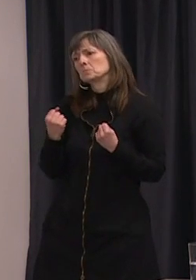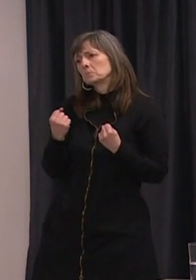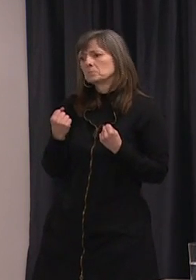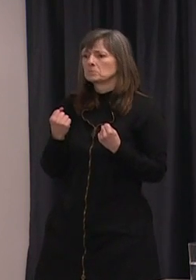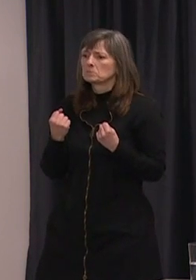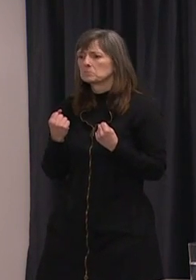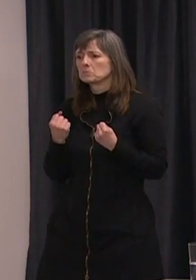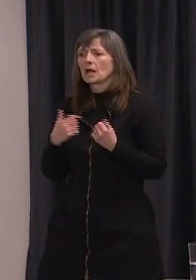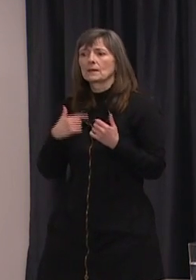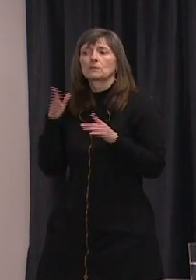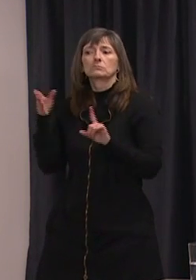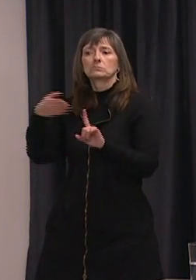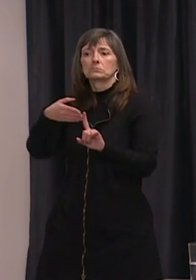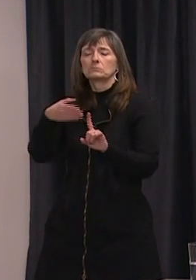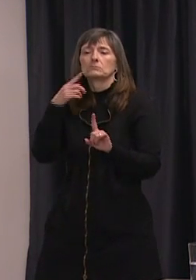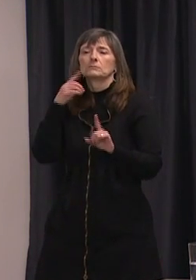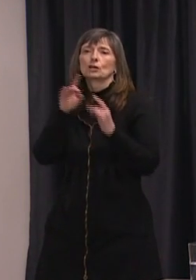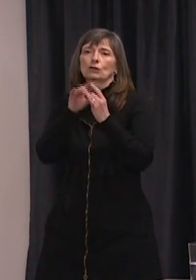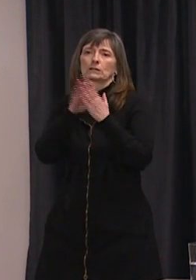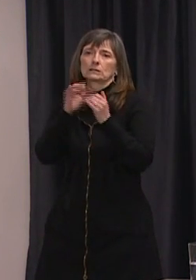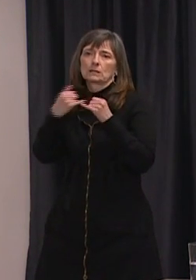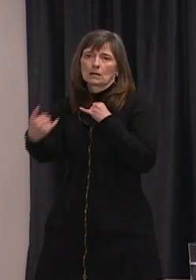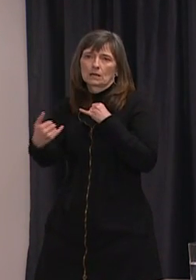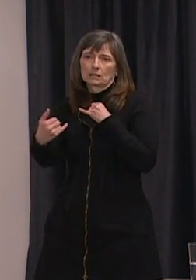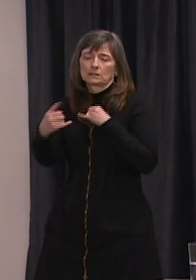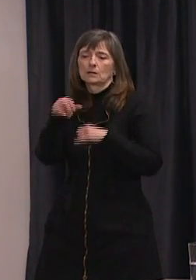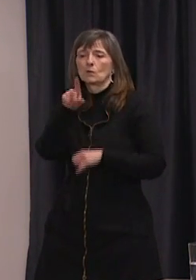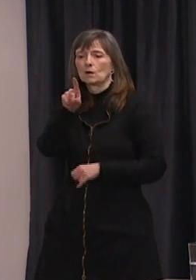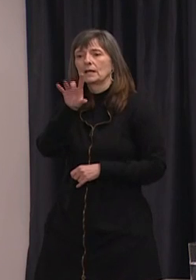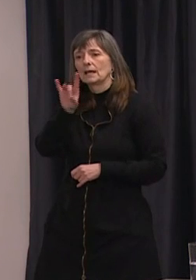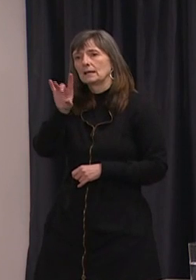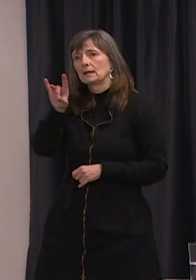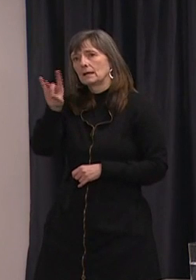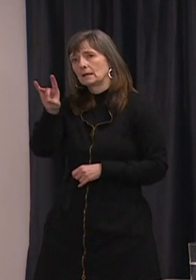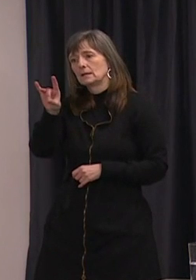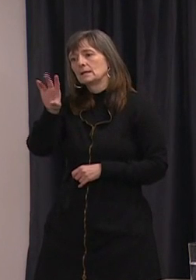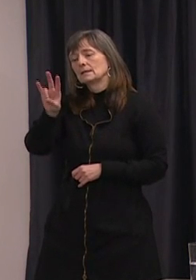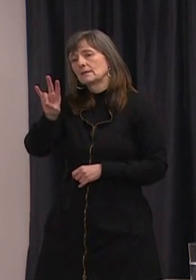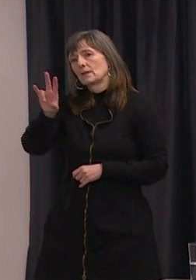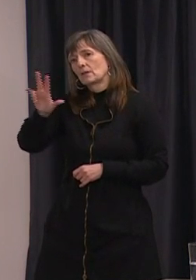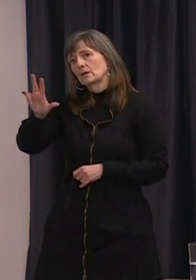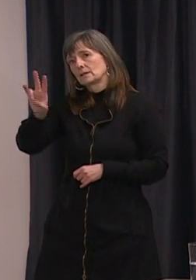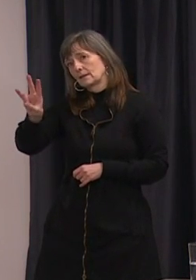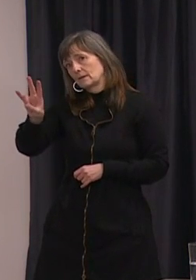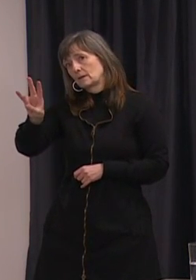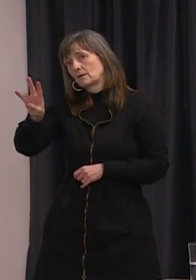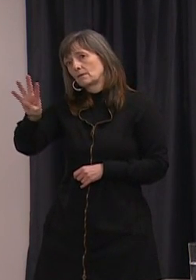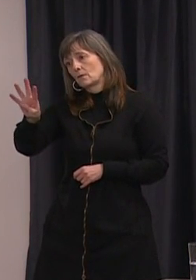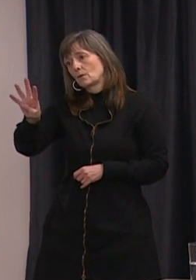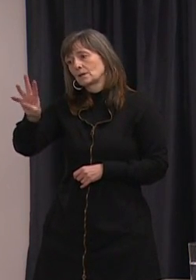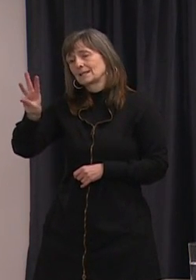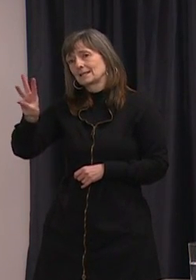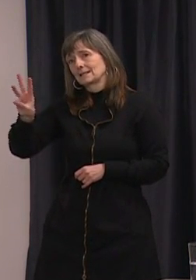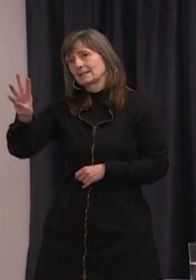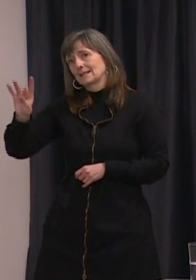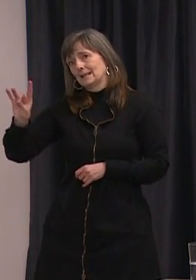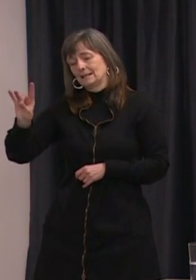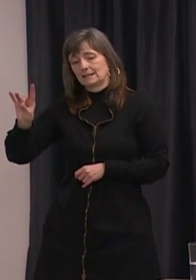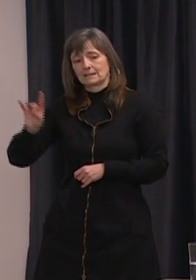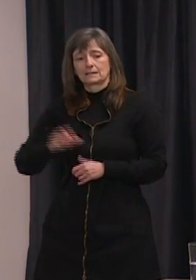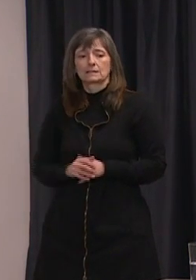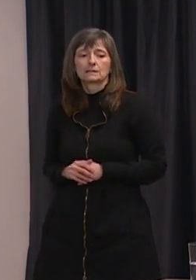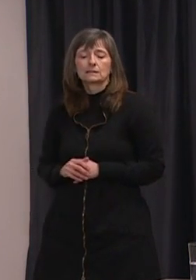draw people's attention to the mental health crisis line, 1-888-737-4668.